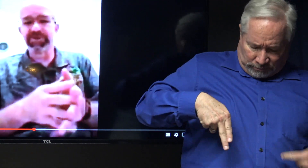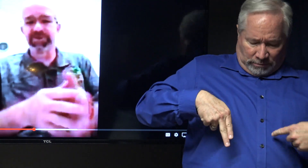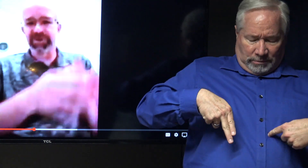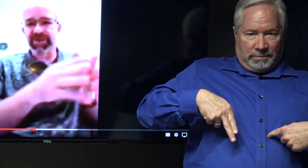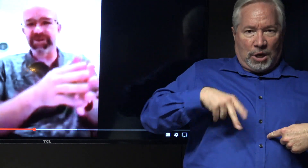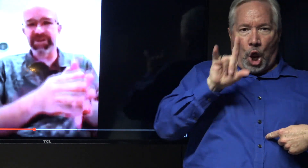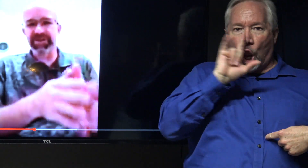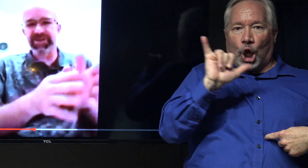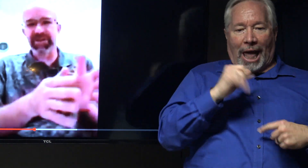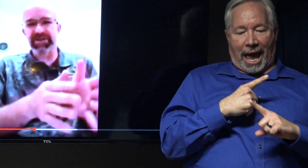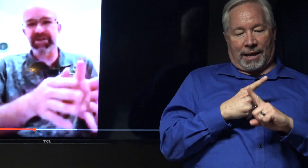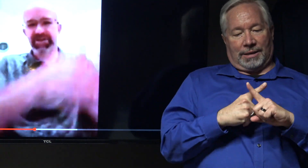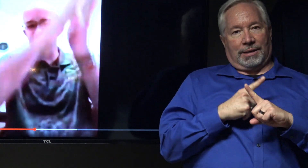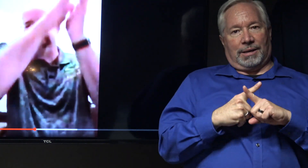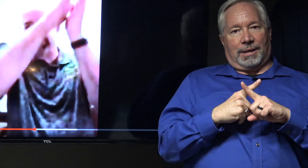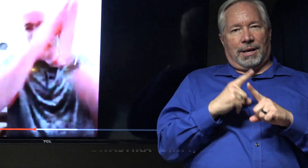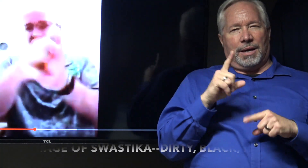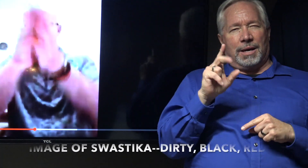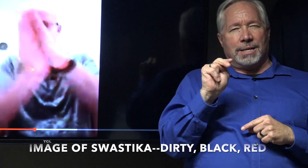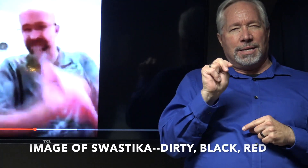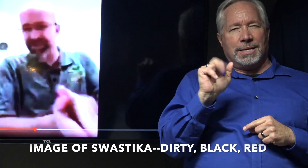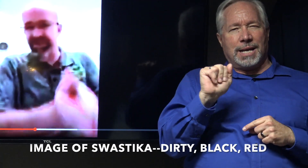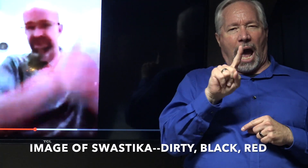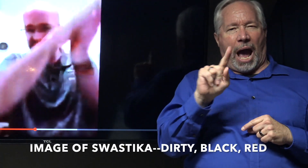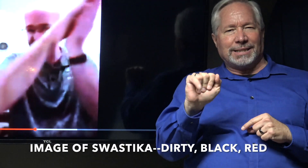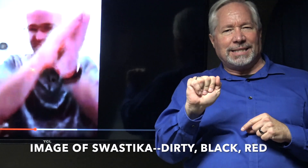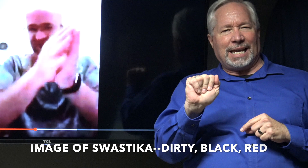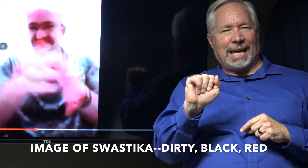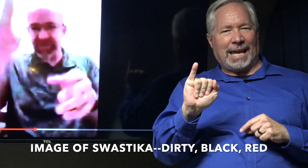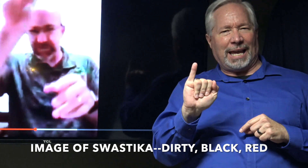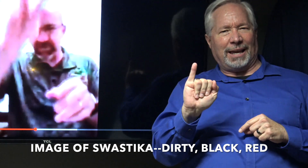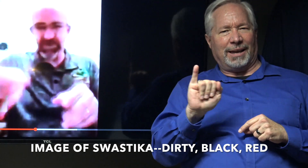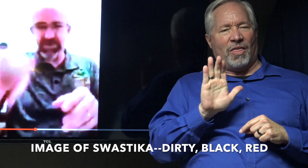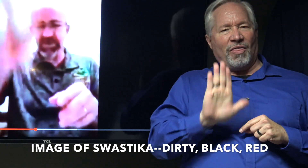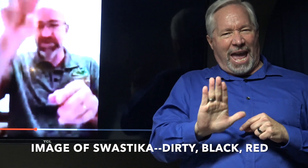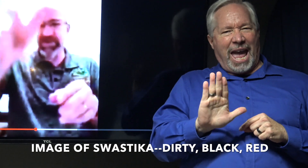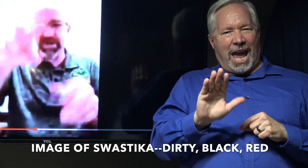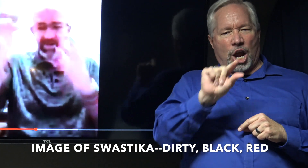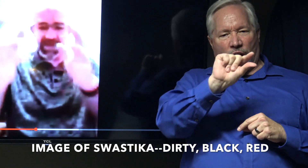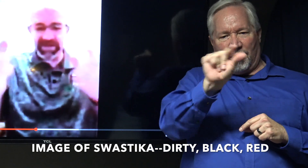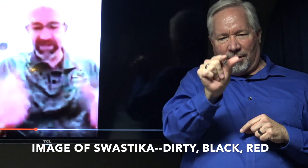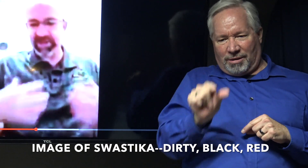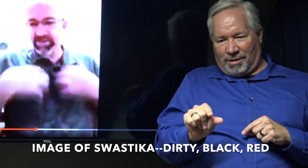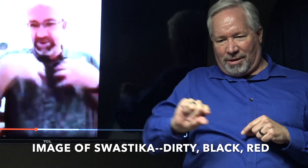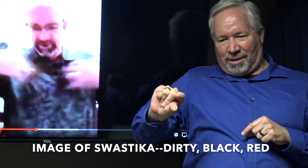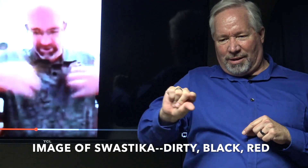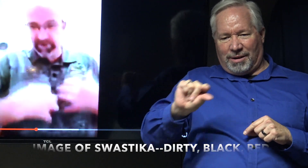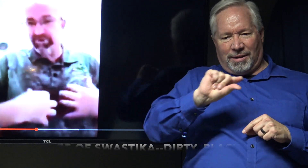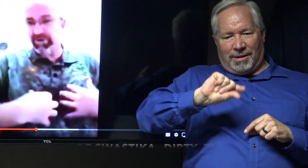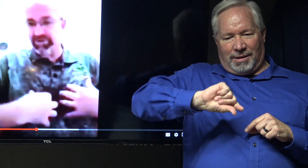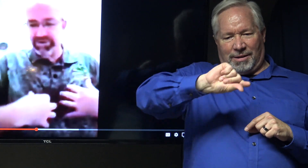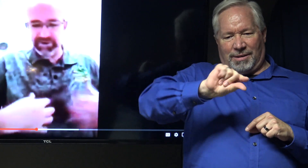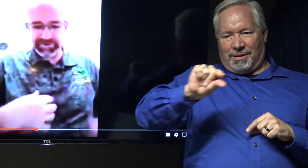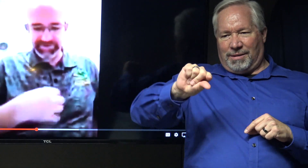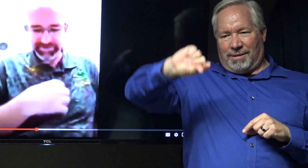stormtroopers, the Nazi SS, had the, like, almost like the lightning signal, the lightning strike, the double pane of lightning. That's what it looked like on the front of her shirt.